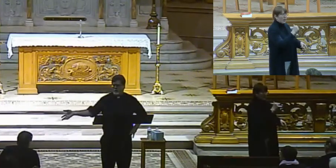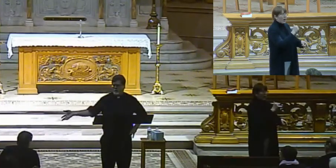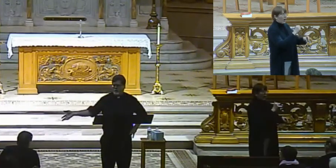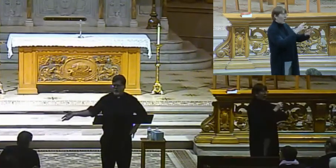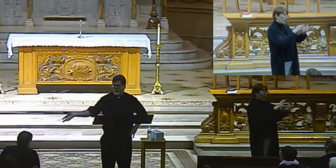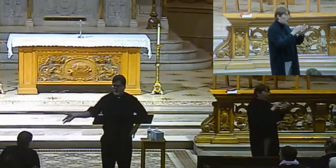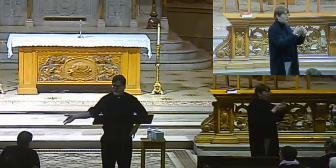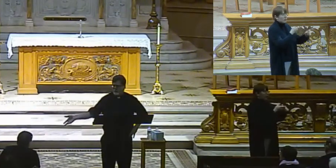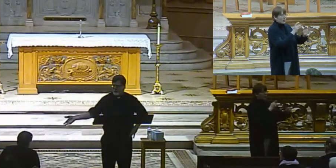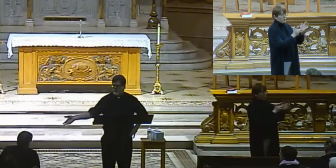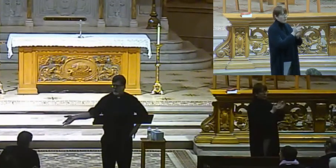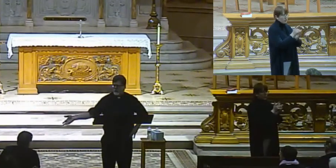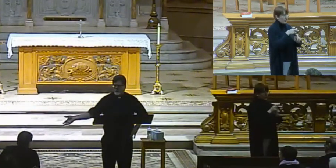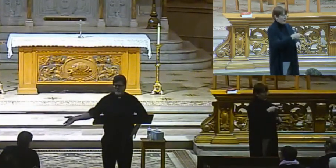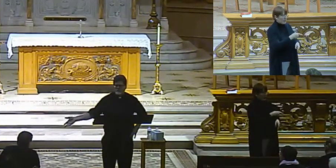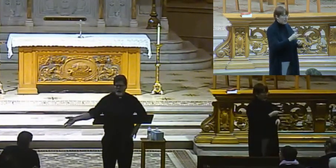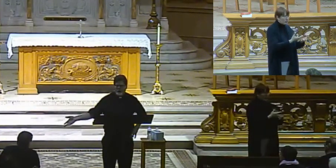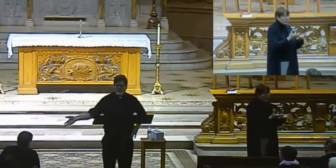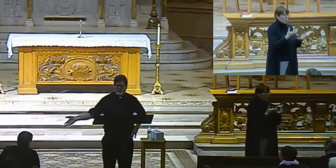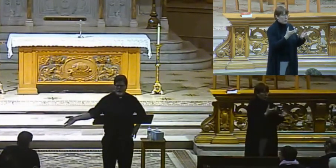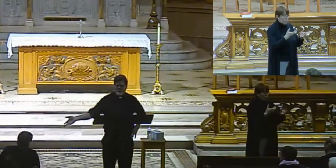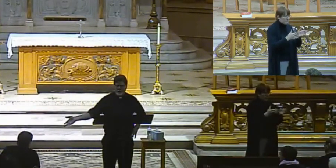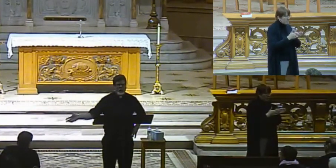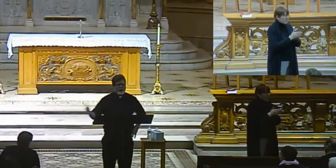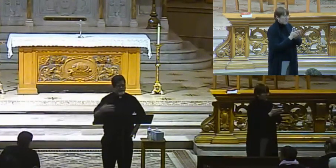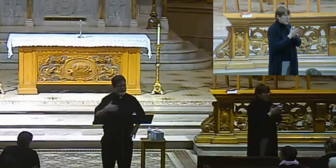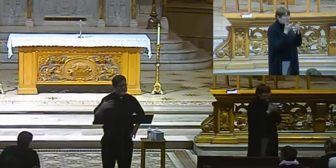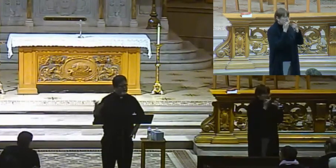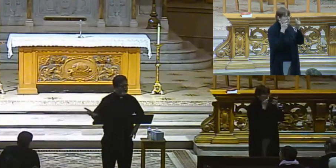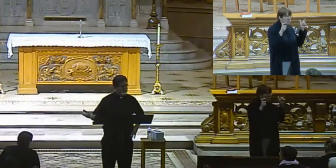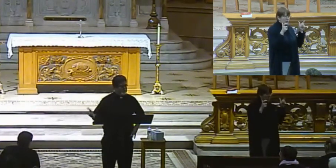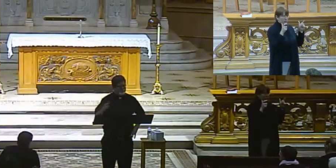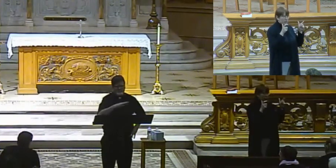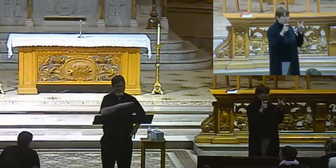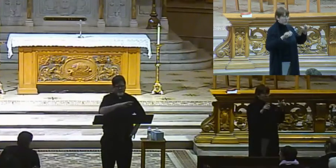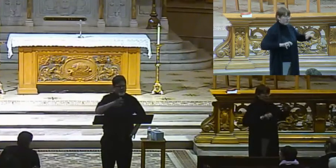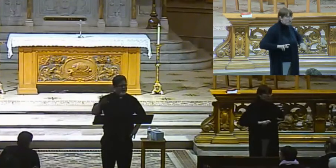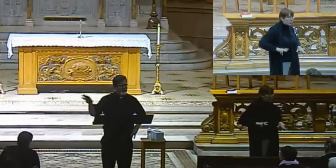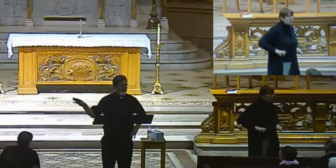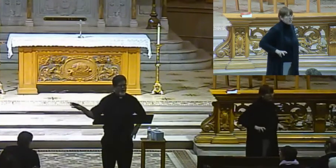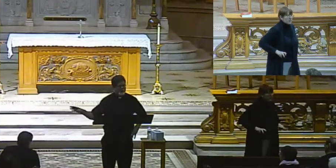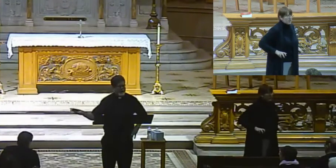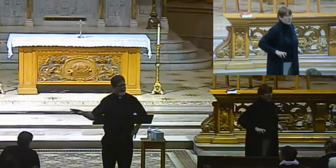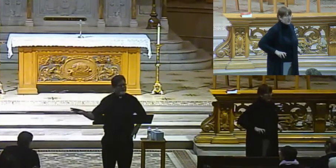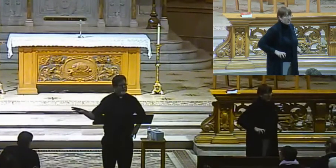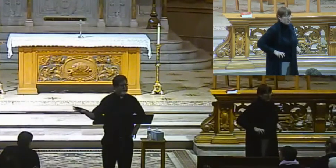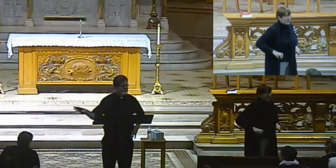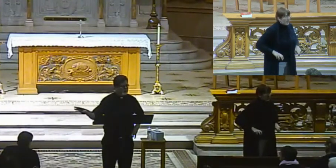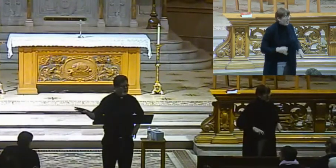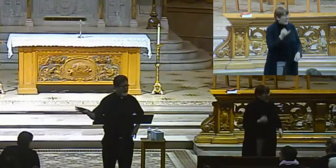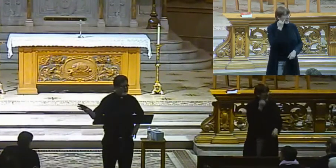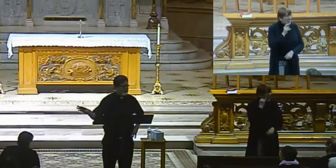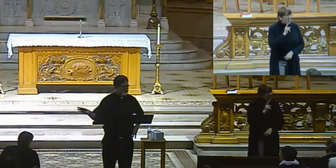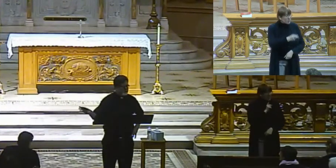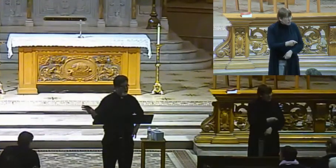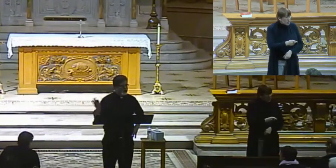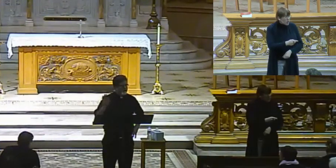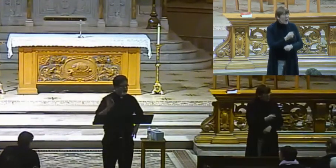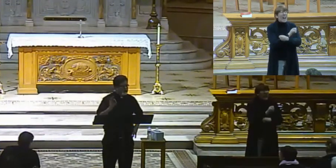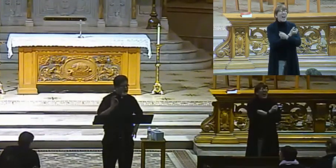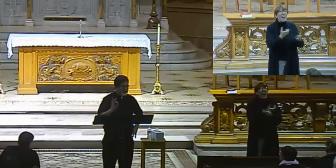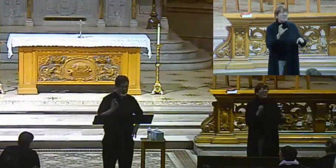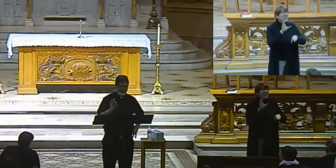their behalf. All right? If that's true, this is all a lie. Absolutely. Absolutely.